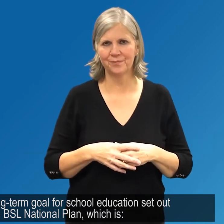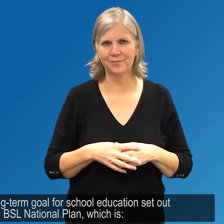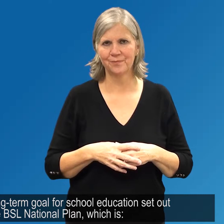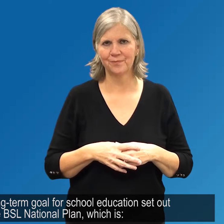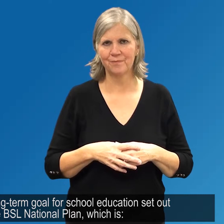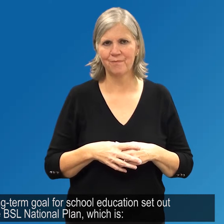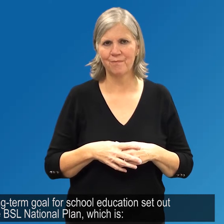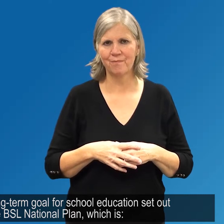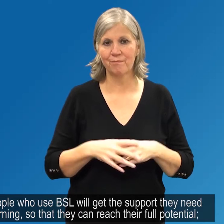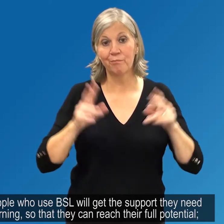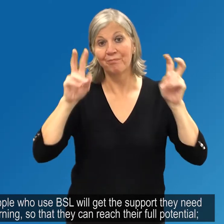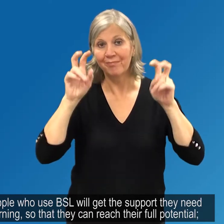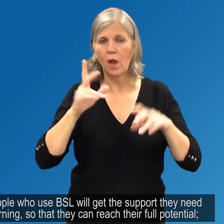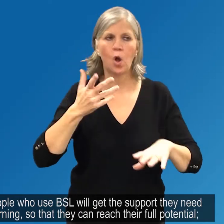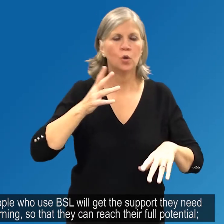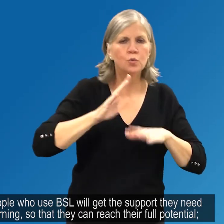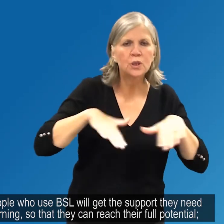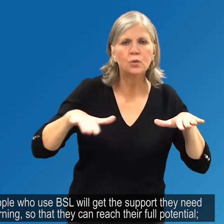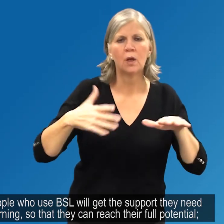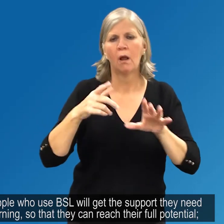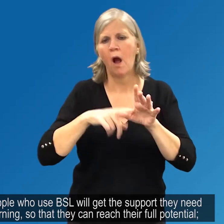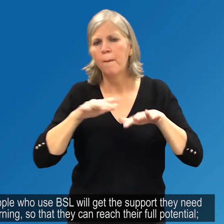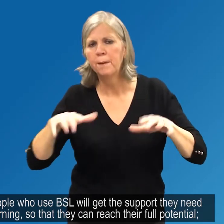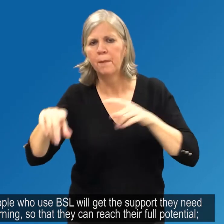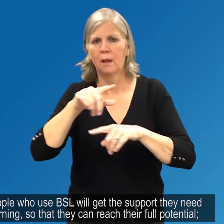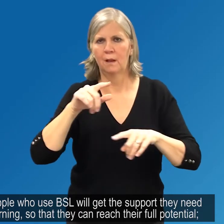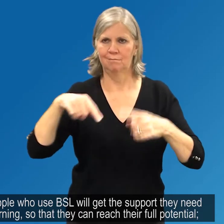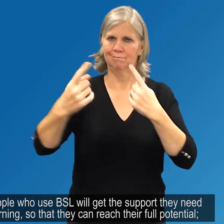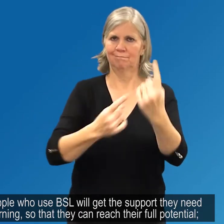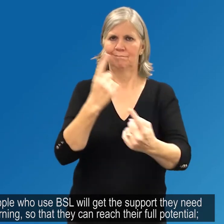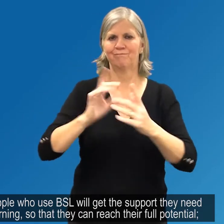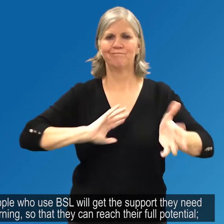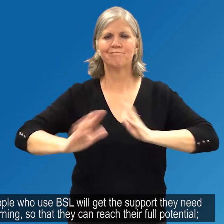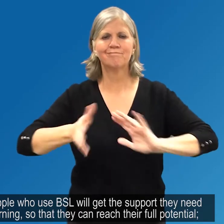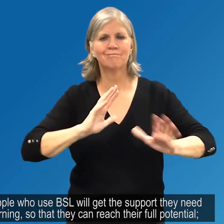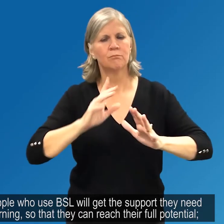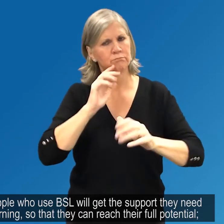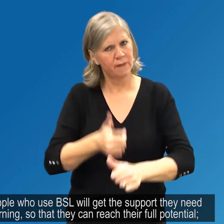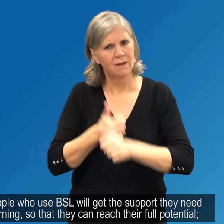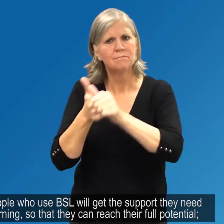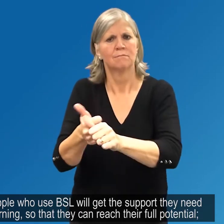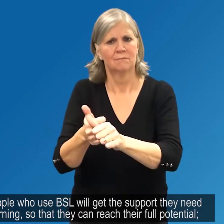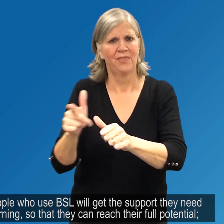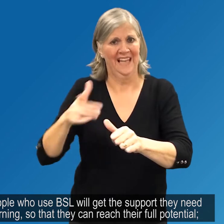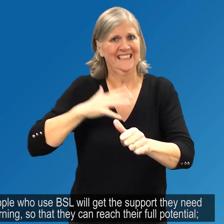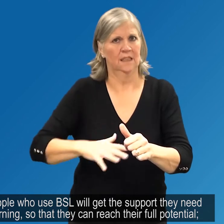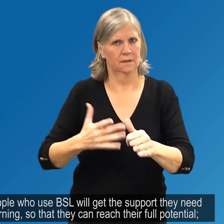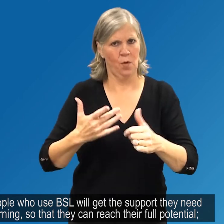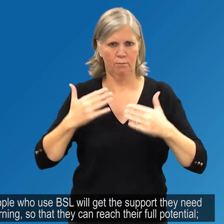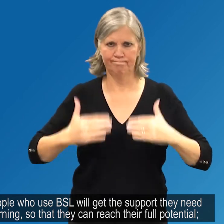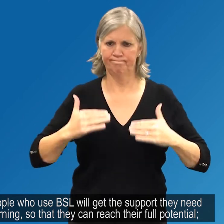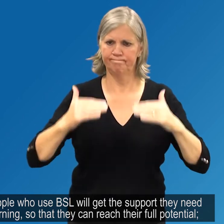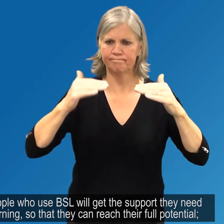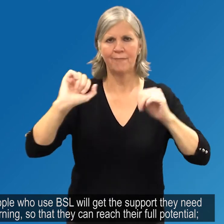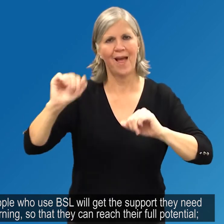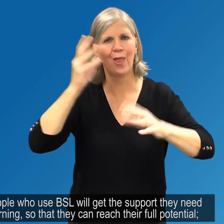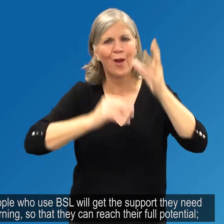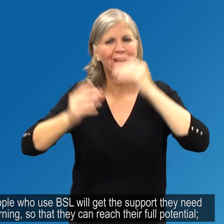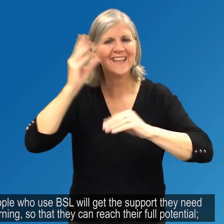plan, which is children and young people who use BSL will get the support they need at all stages of their learning so that they can reach